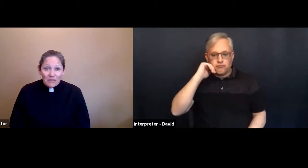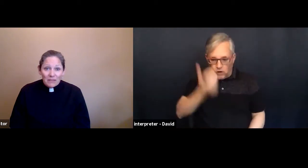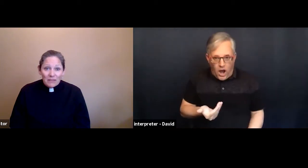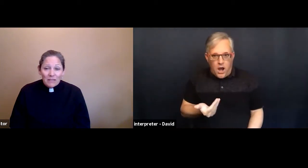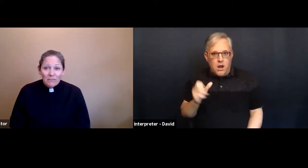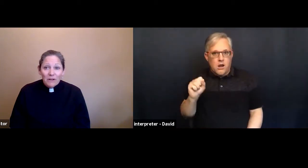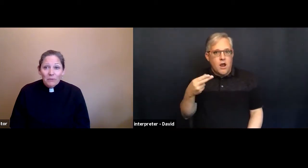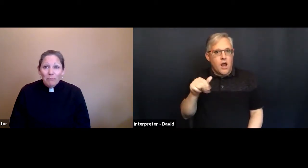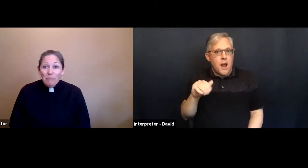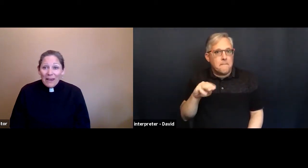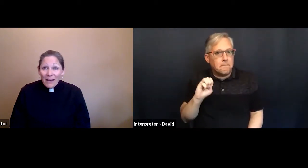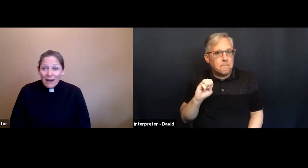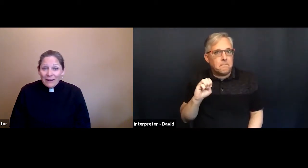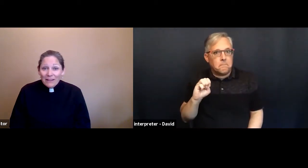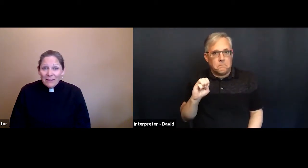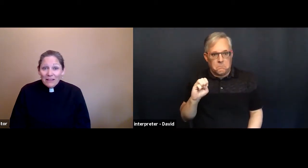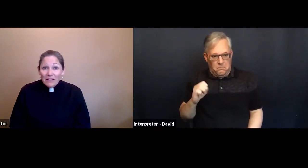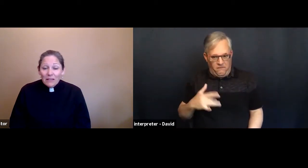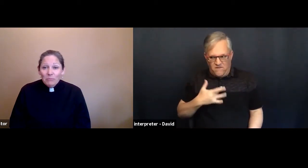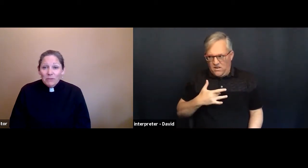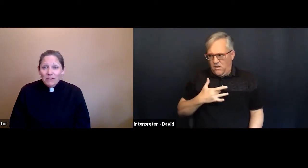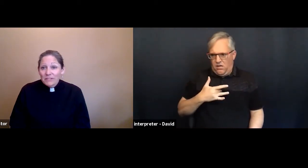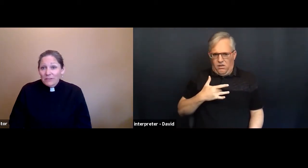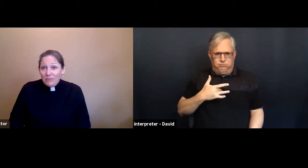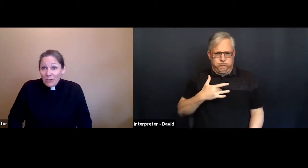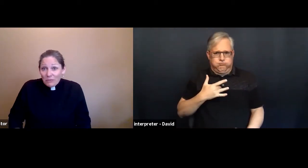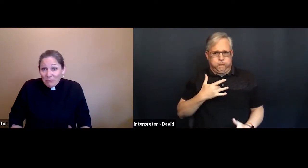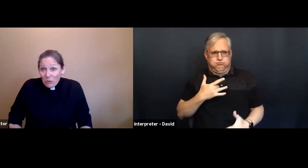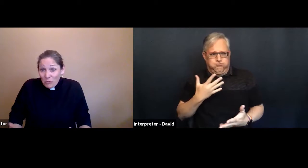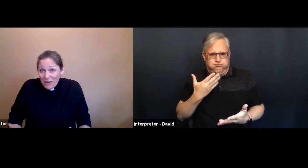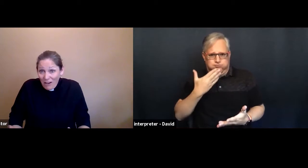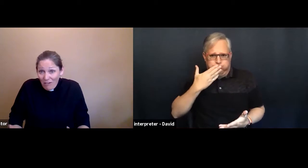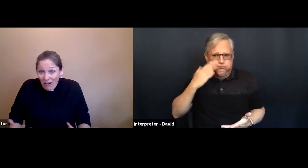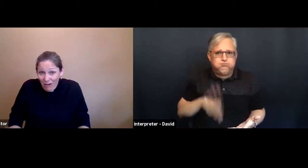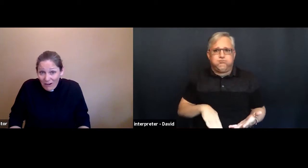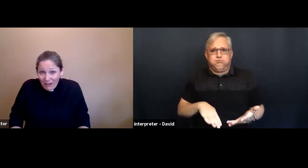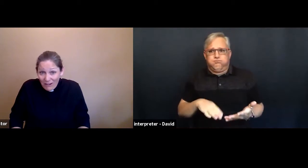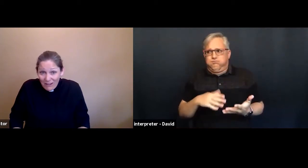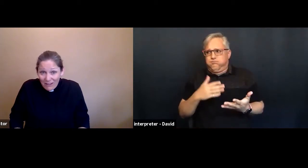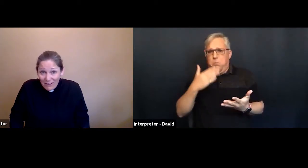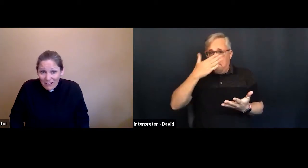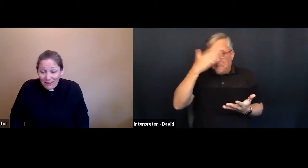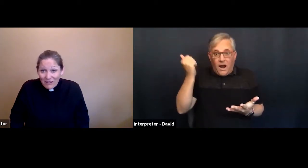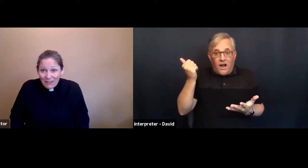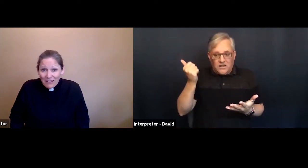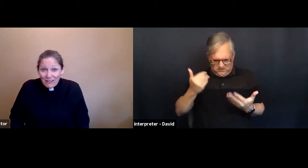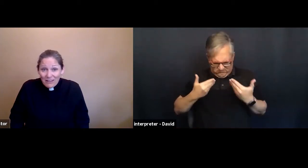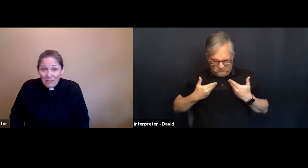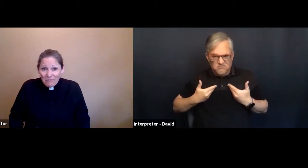They felt bad because of who they are. Of